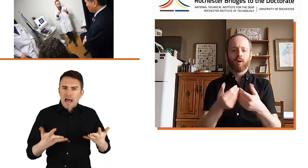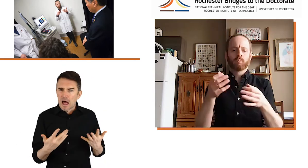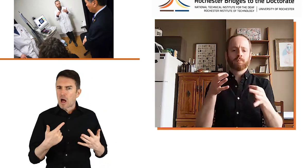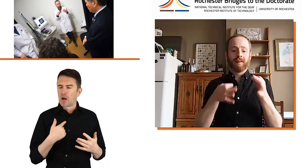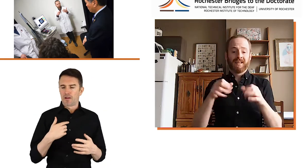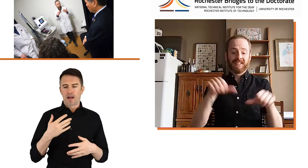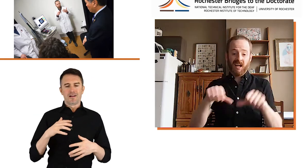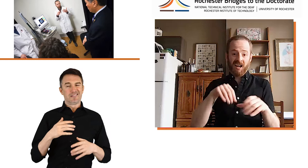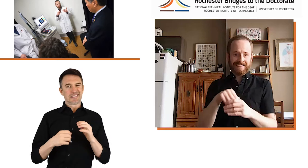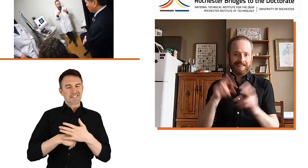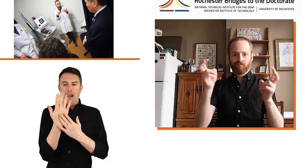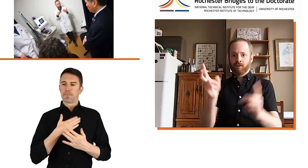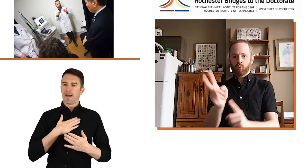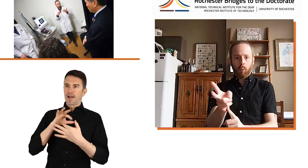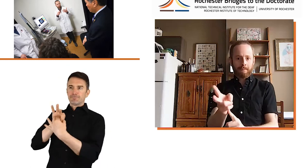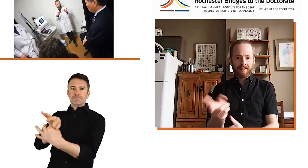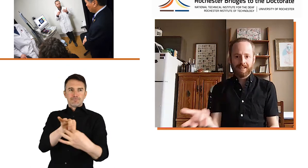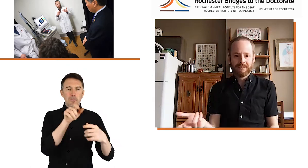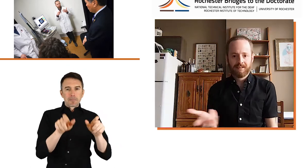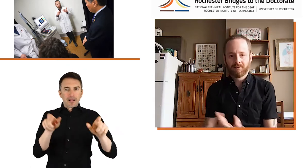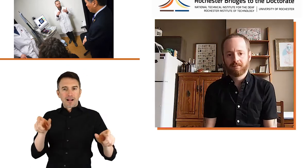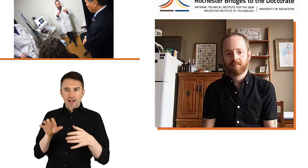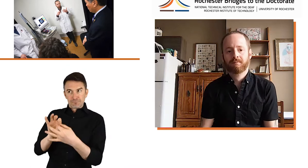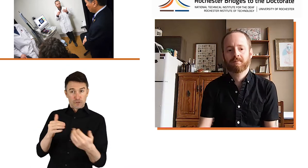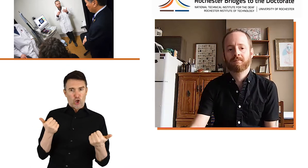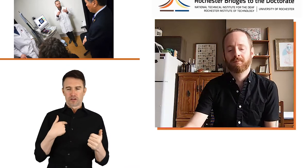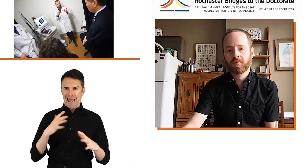my people skills, and how to explain science in two minutes.